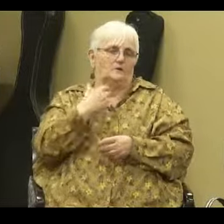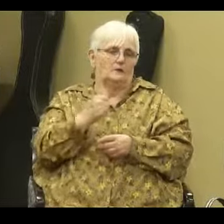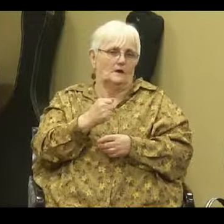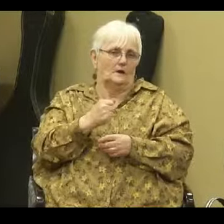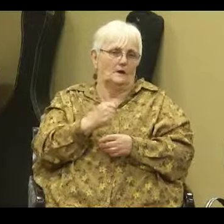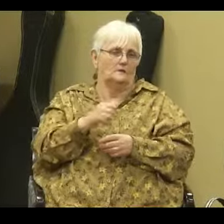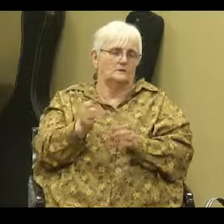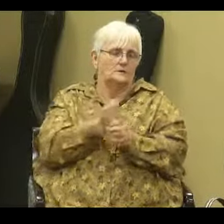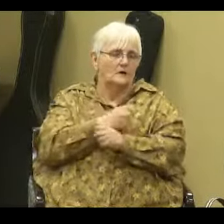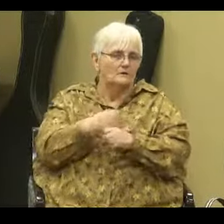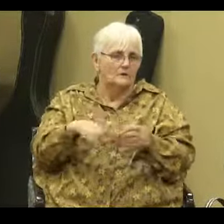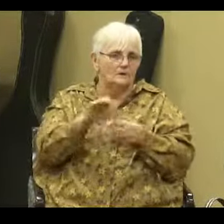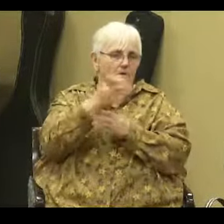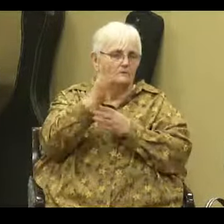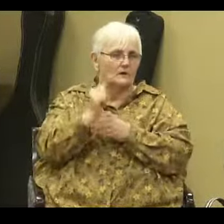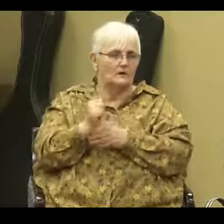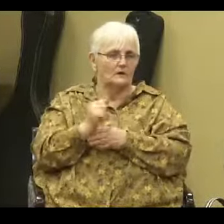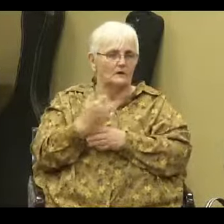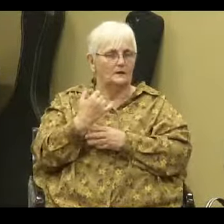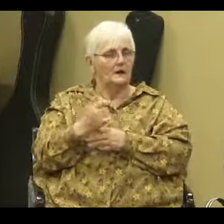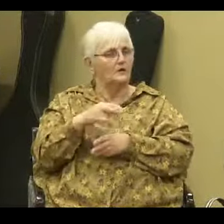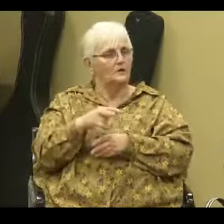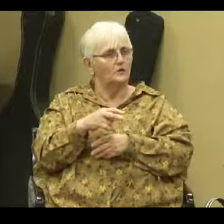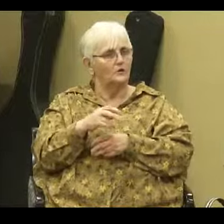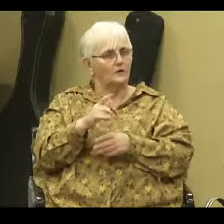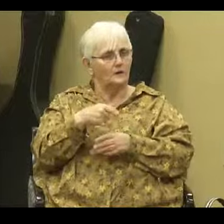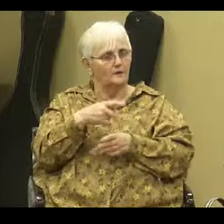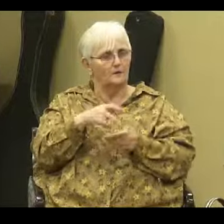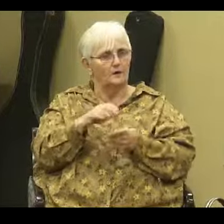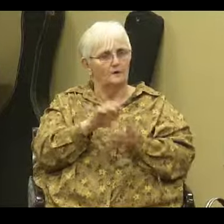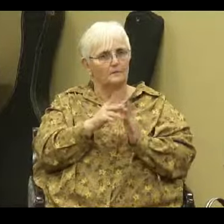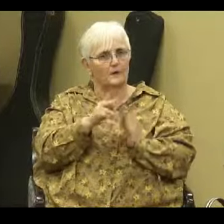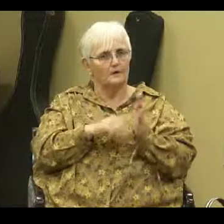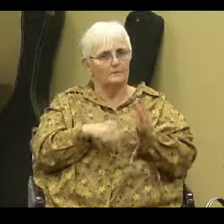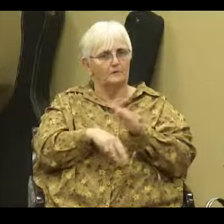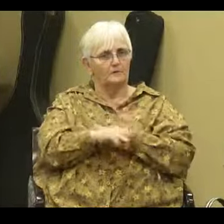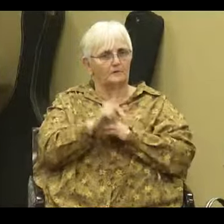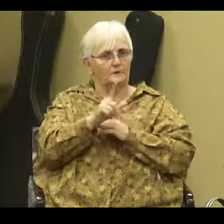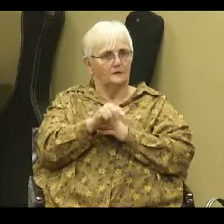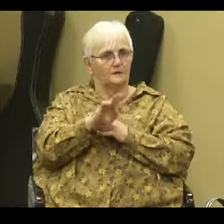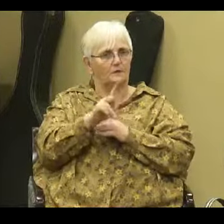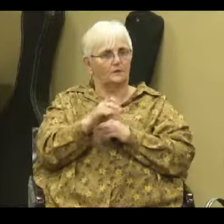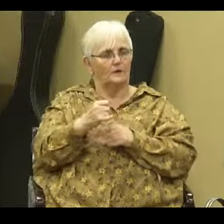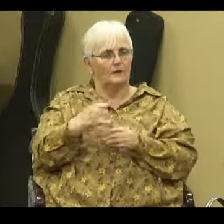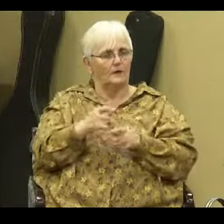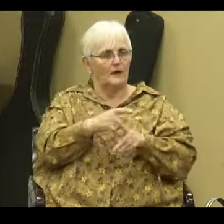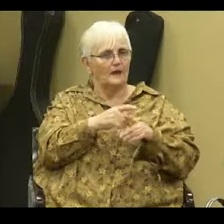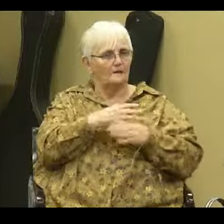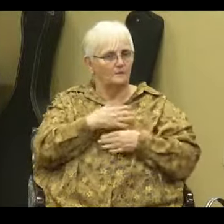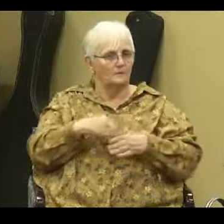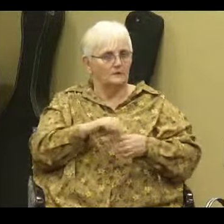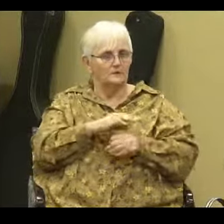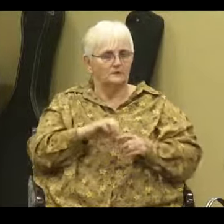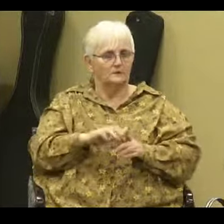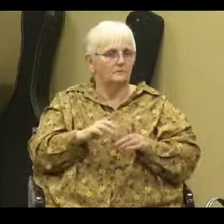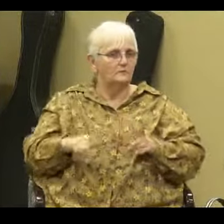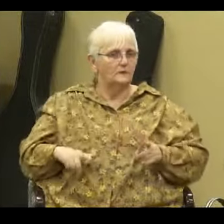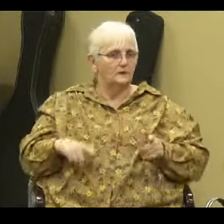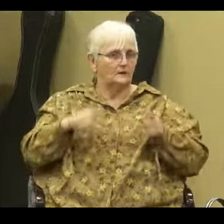salvation of God. Now if you look at this passage in Luke, he has the pleasures of life. Amen. You know, and